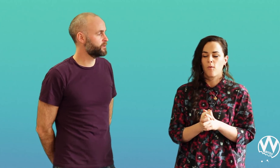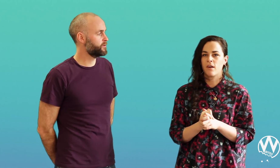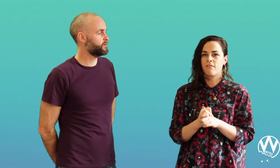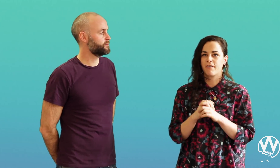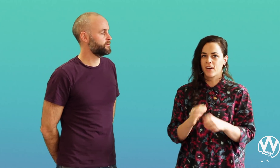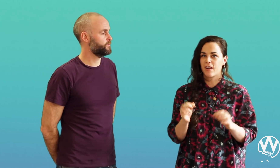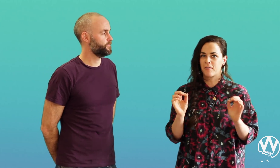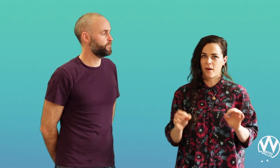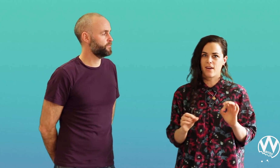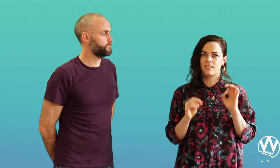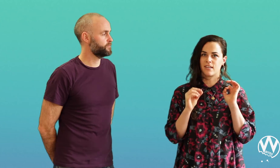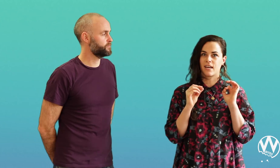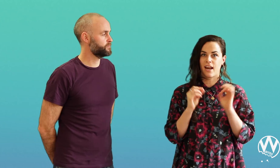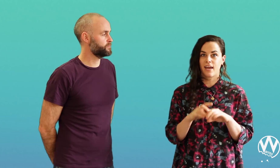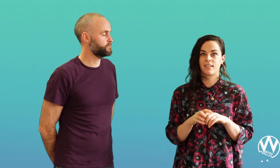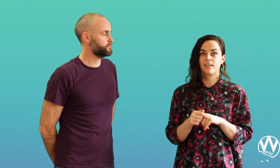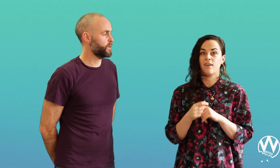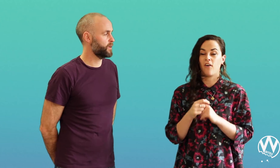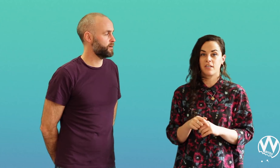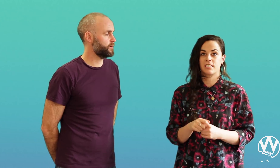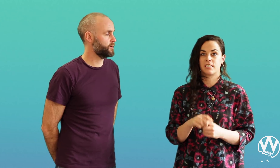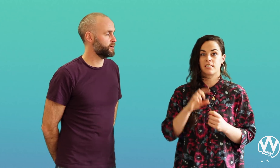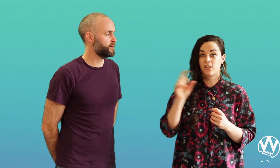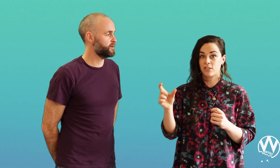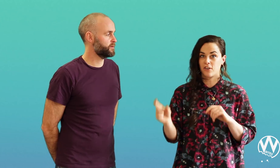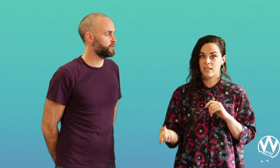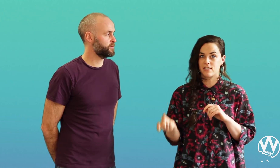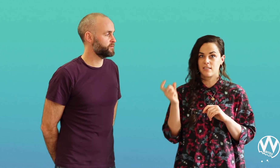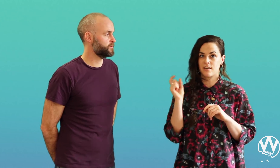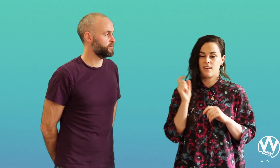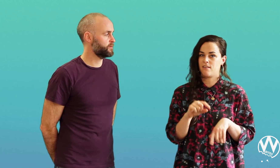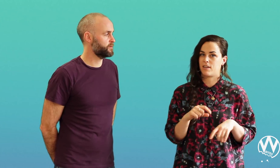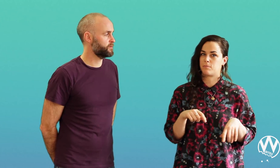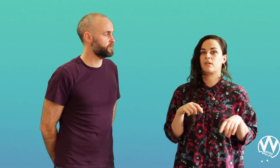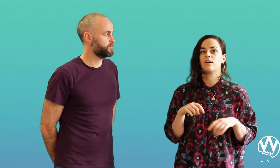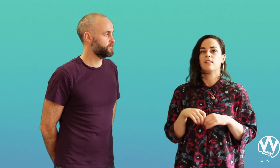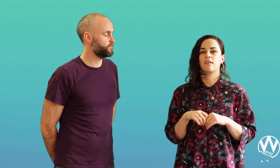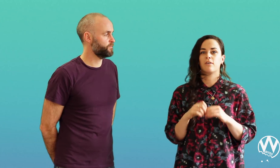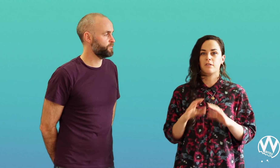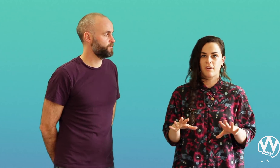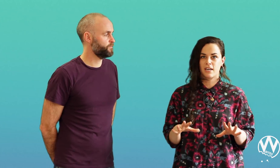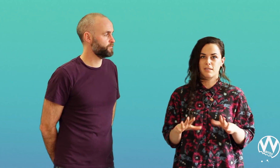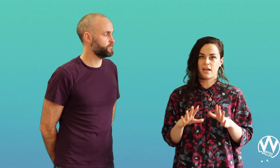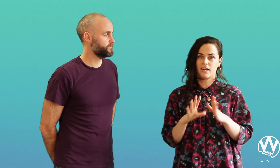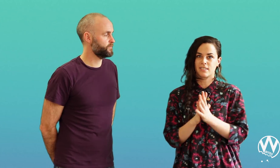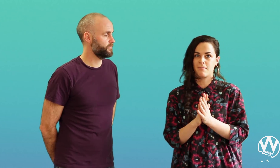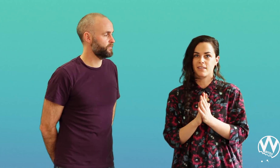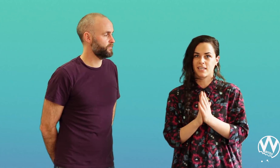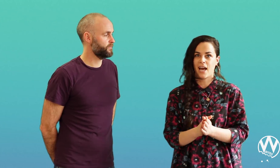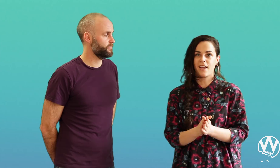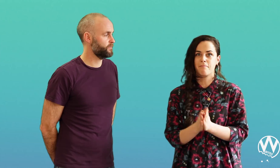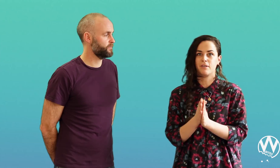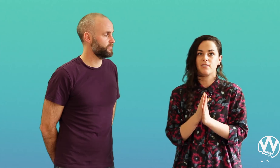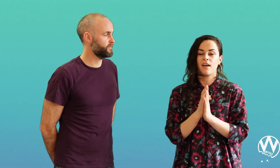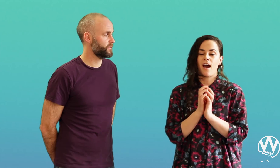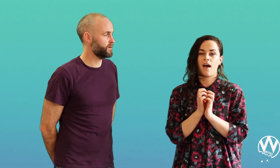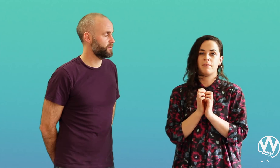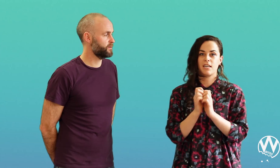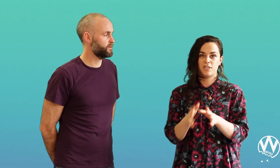We figured out a way to collect audiences, search audiences in Facebook. So I'm going to try and explain as simply as I can. But essentially,